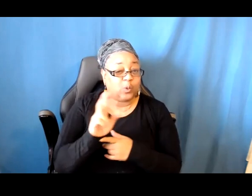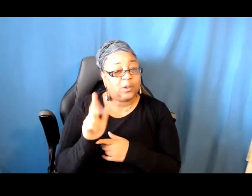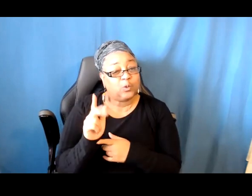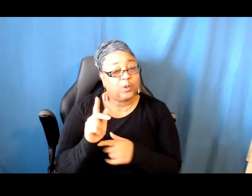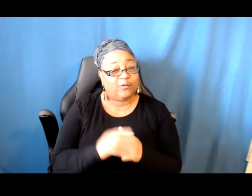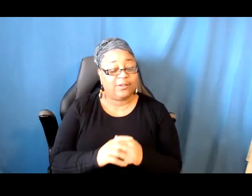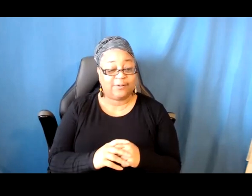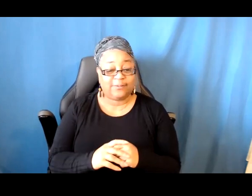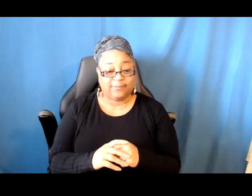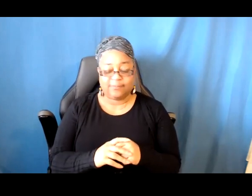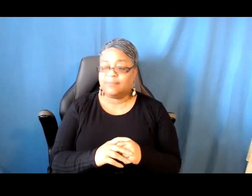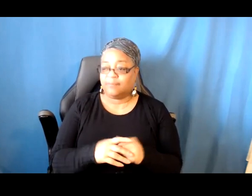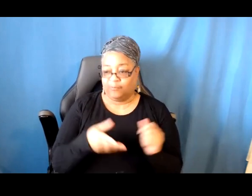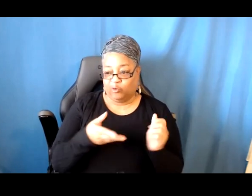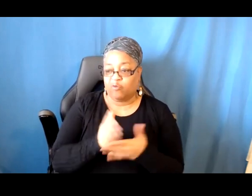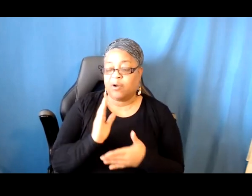All right.